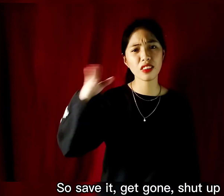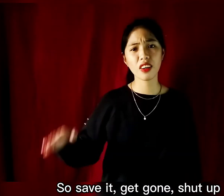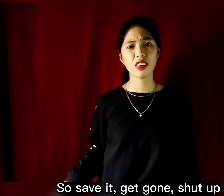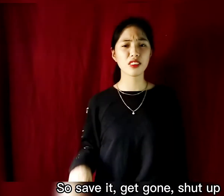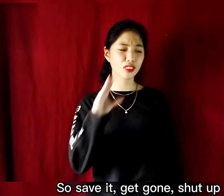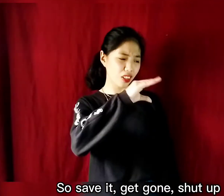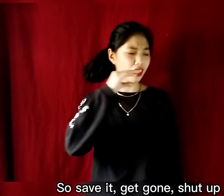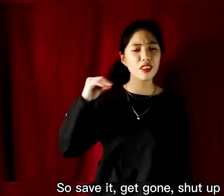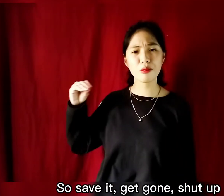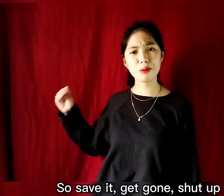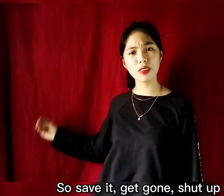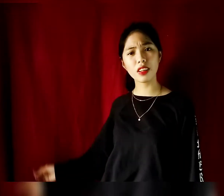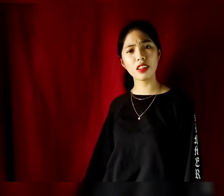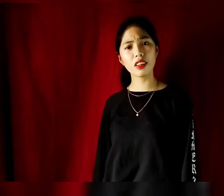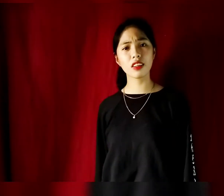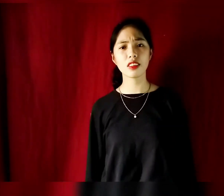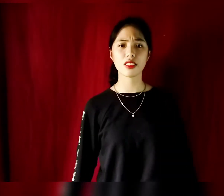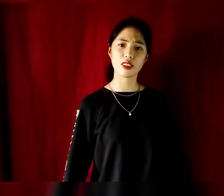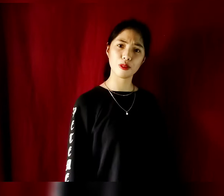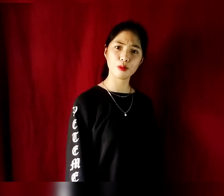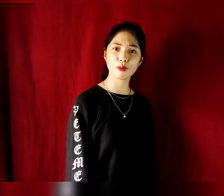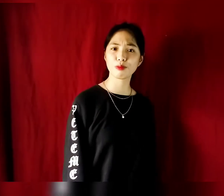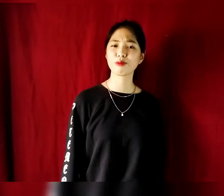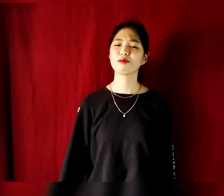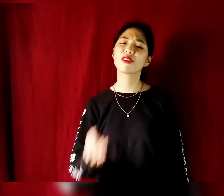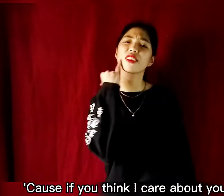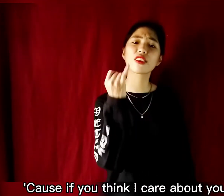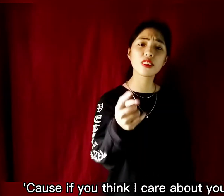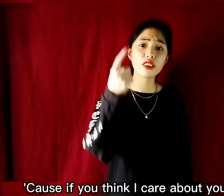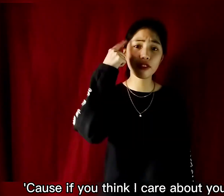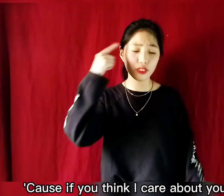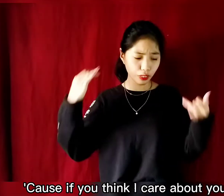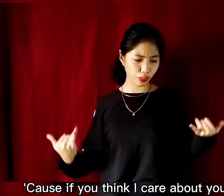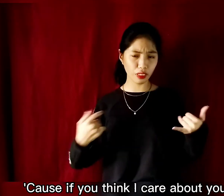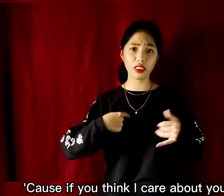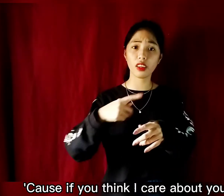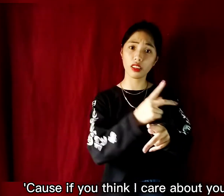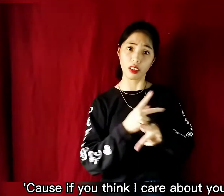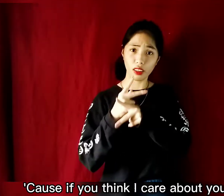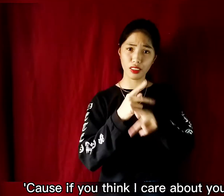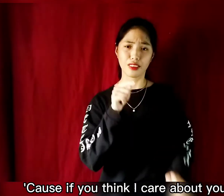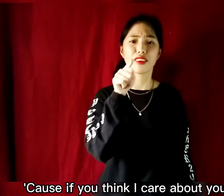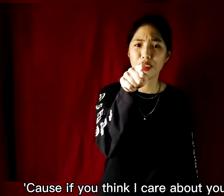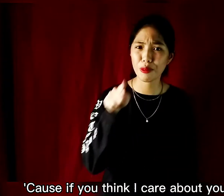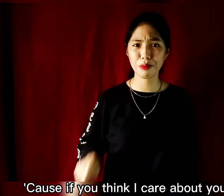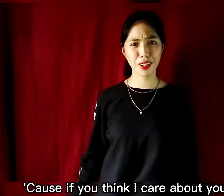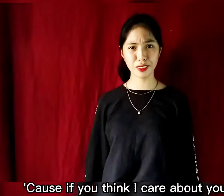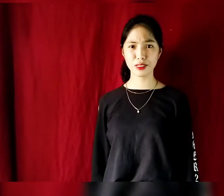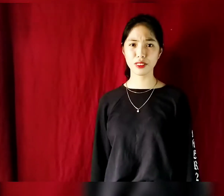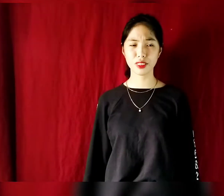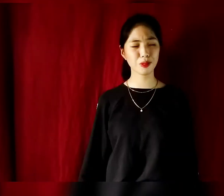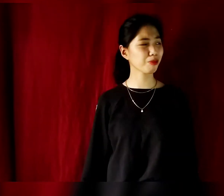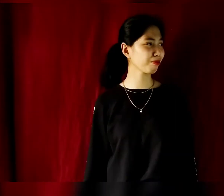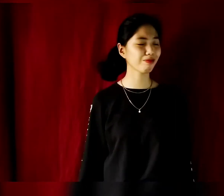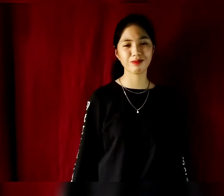gone, shut up Cause if you think I care about you now